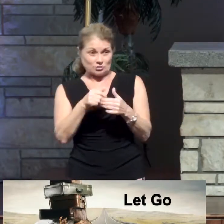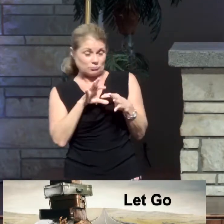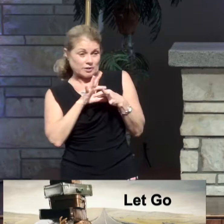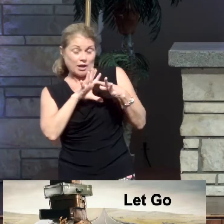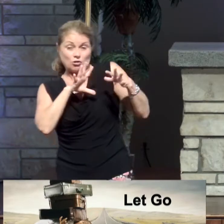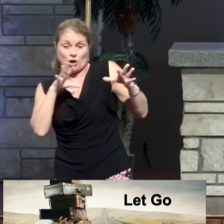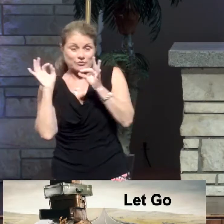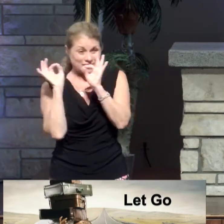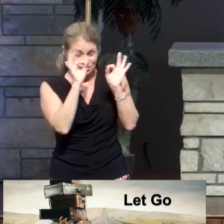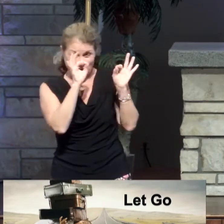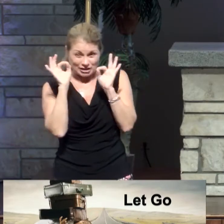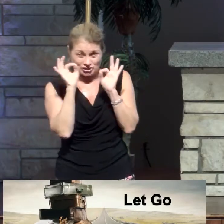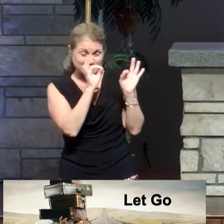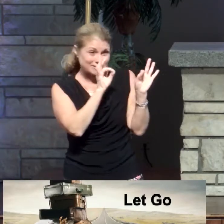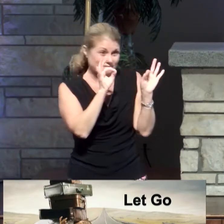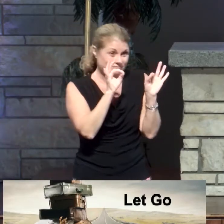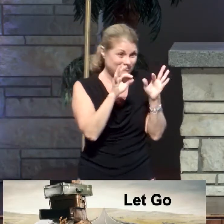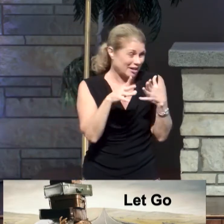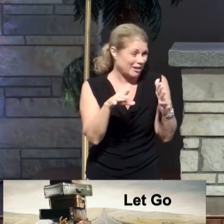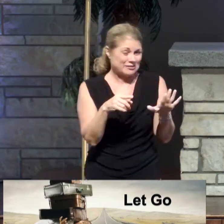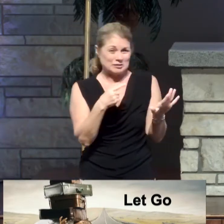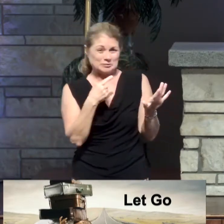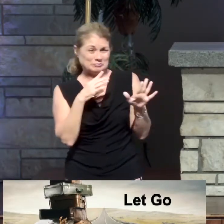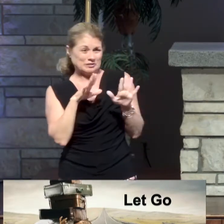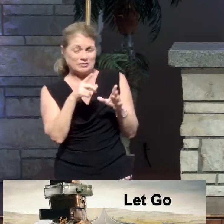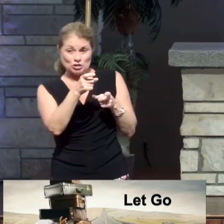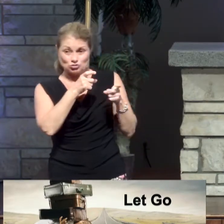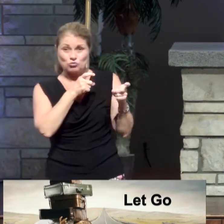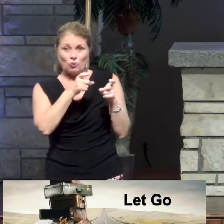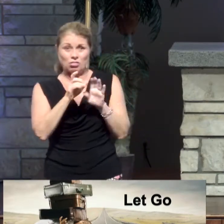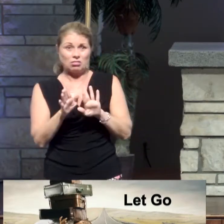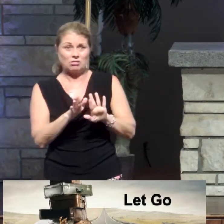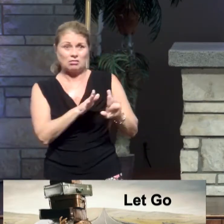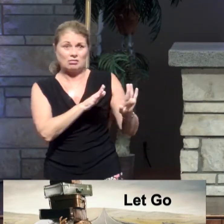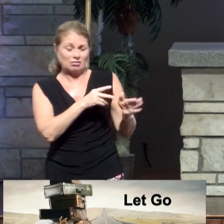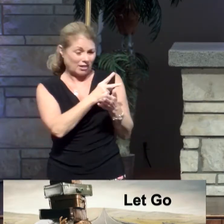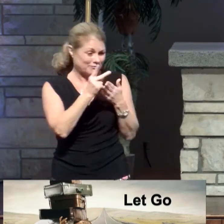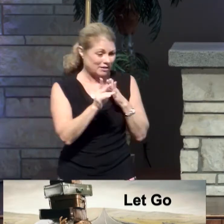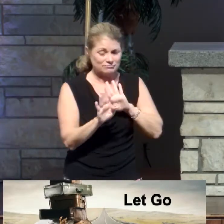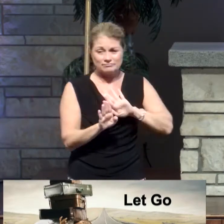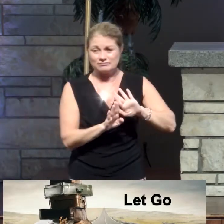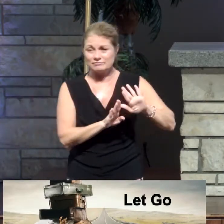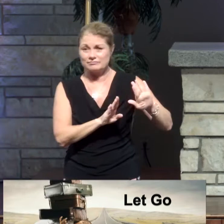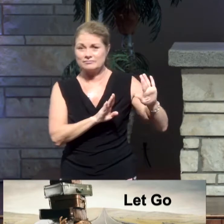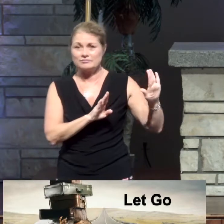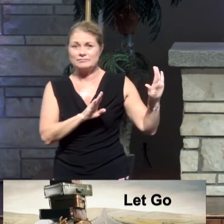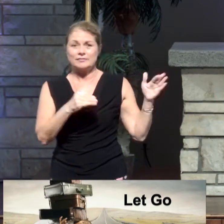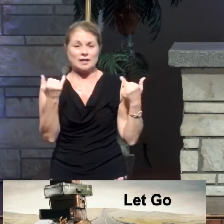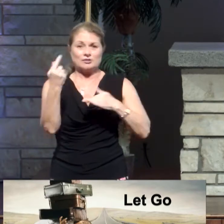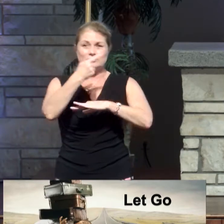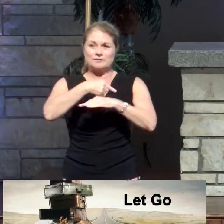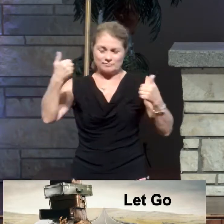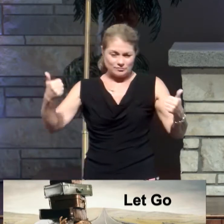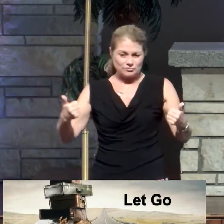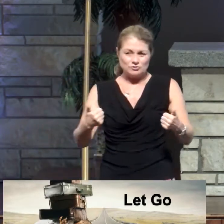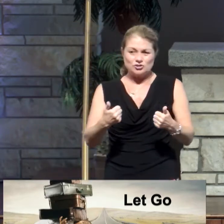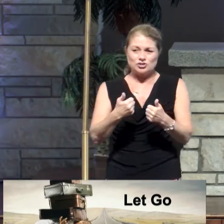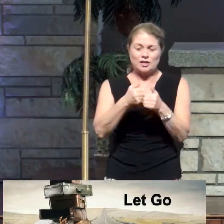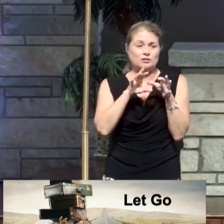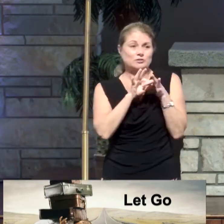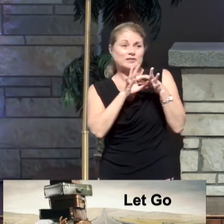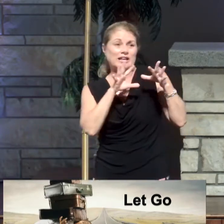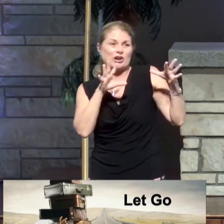We're going to challenge you to let go of bitterness, of control, of failure. And today, I'm going to challenge you to let go